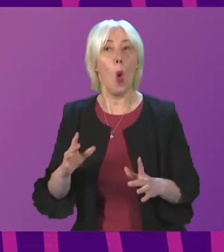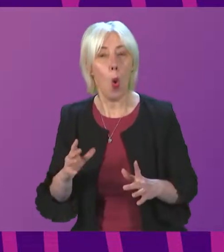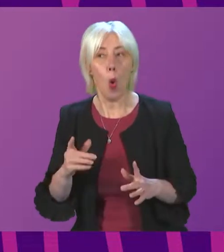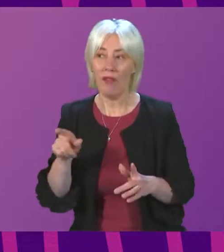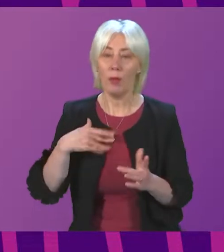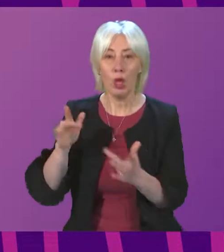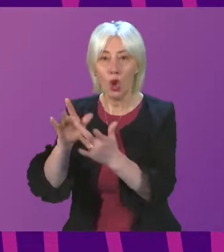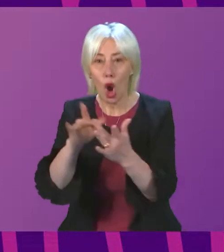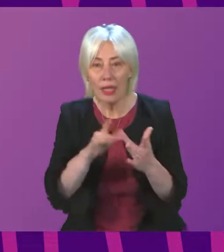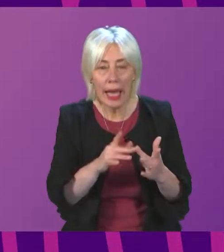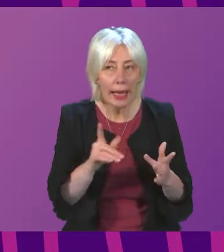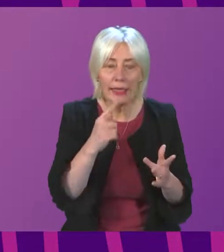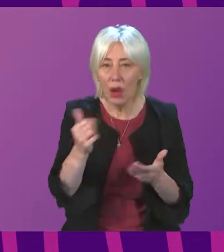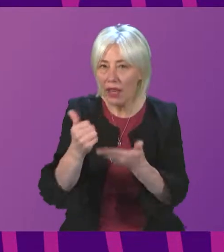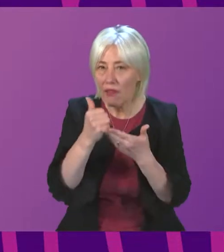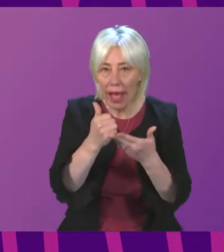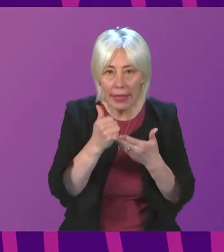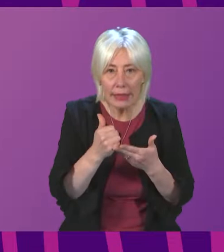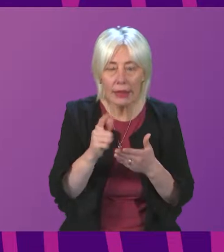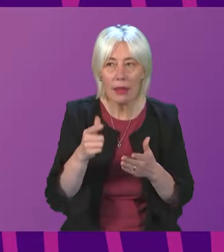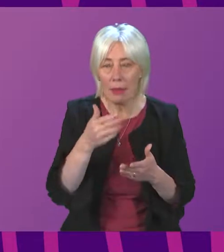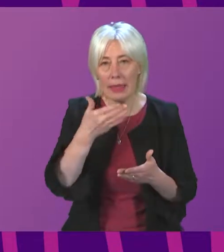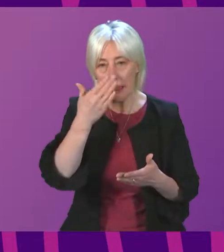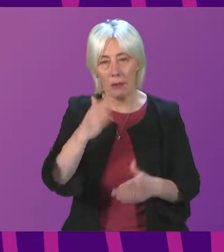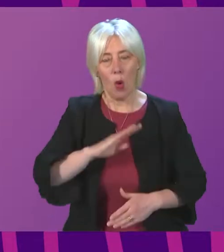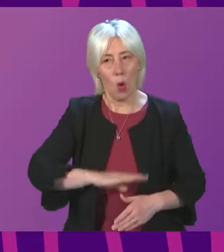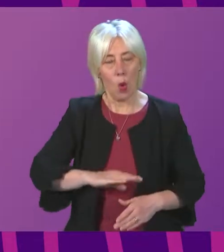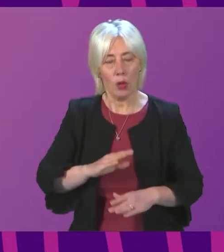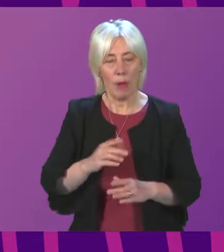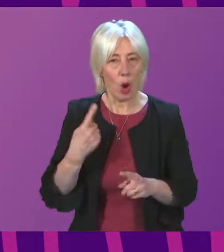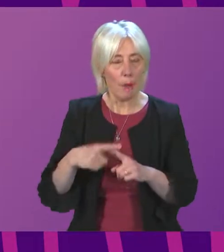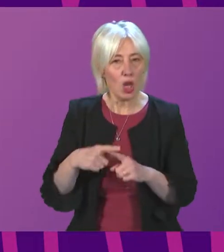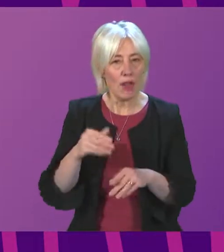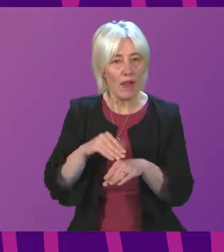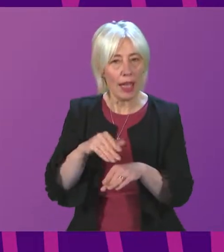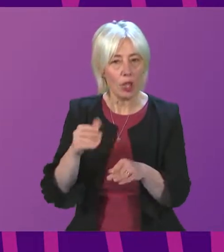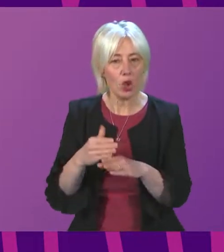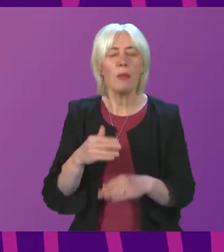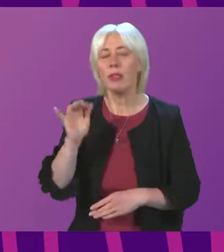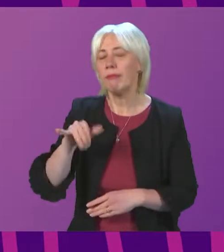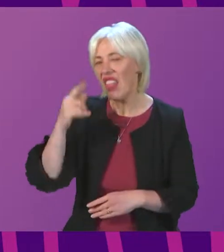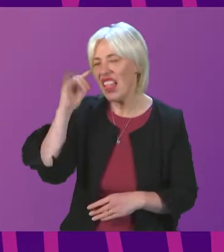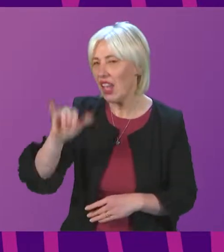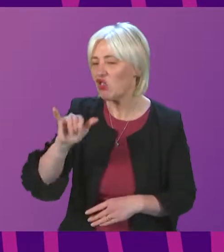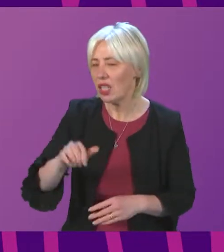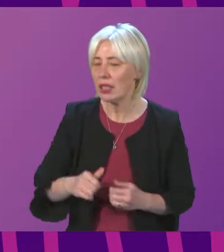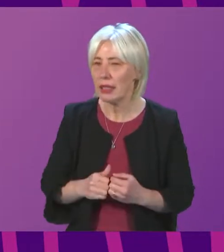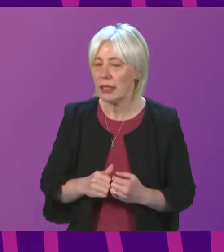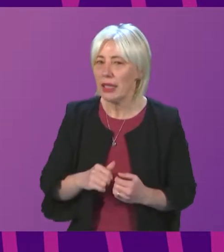with them that you can advise us of? Yes, think that must be the